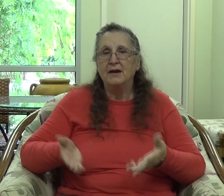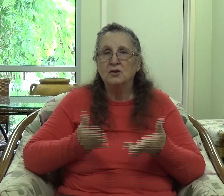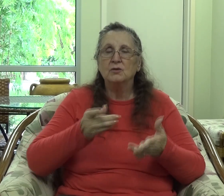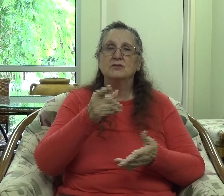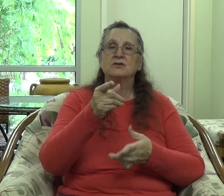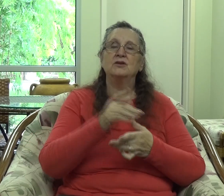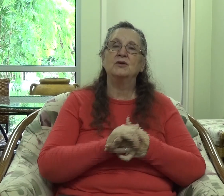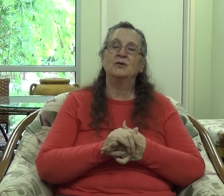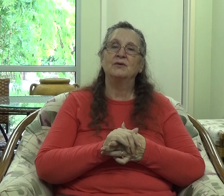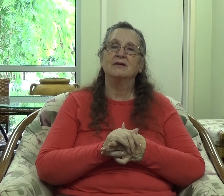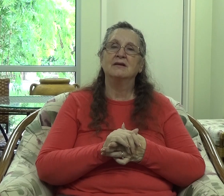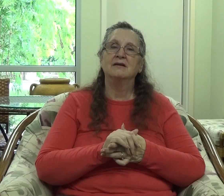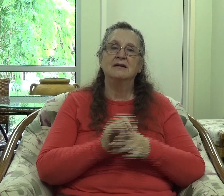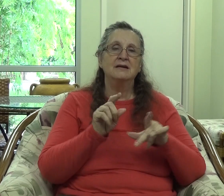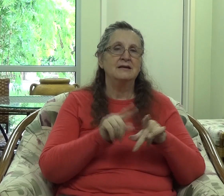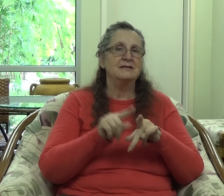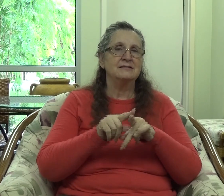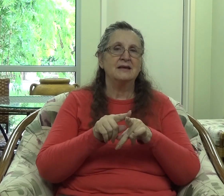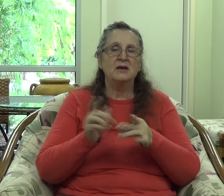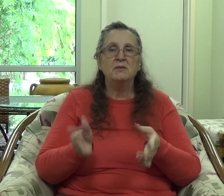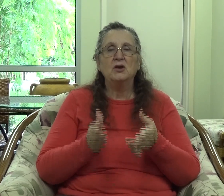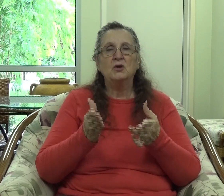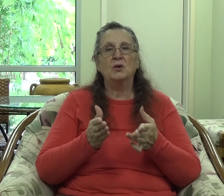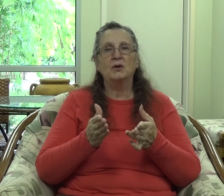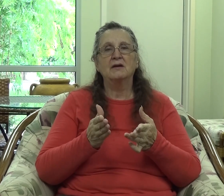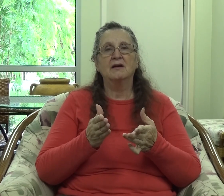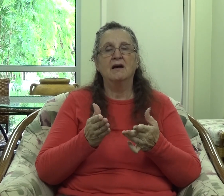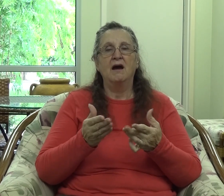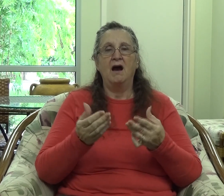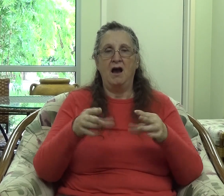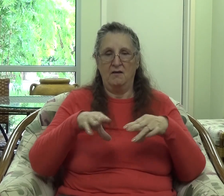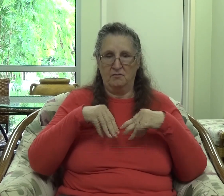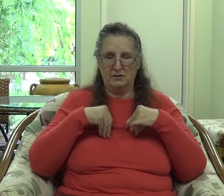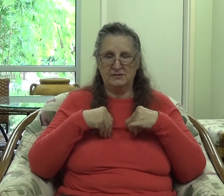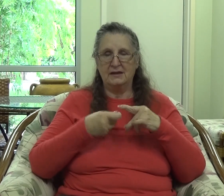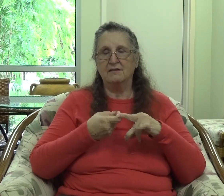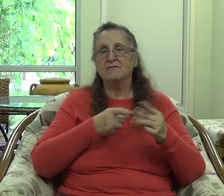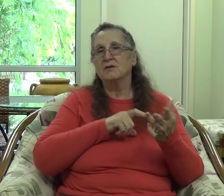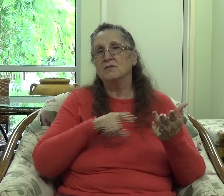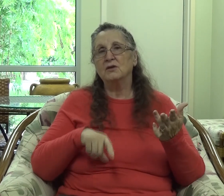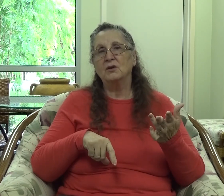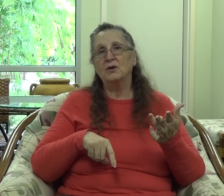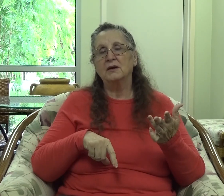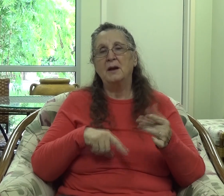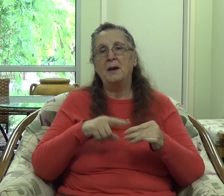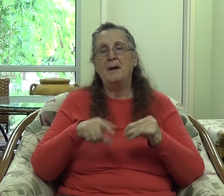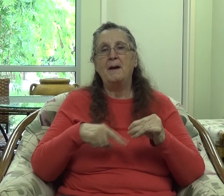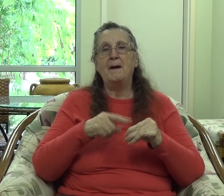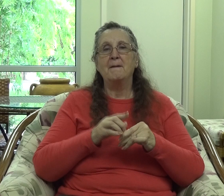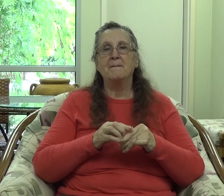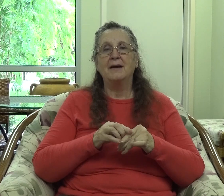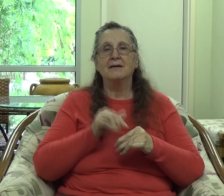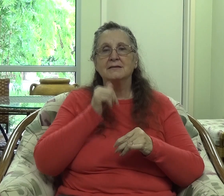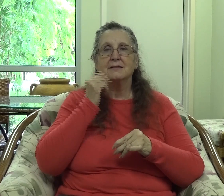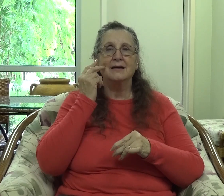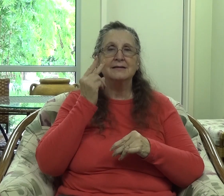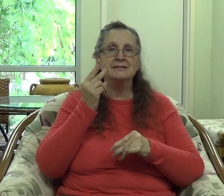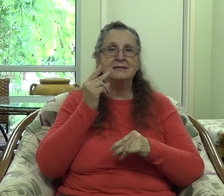is the same encouragement that I have received from the Lord concerning not seeing the fruit of my labor